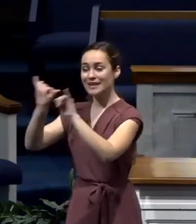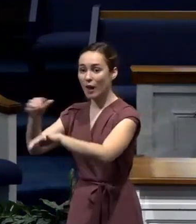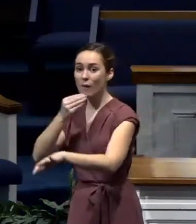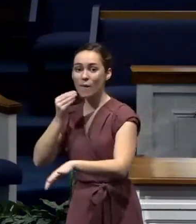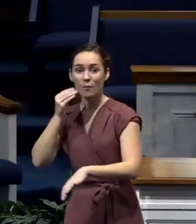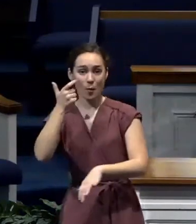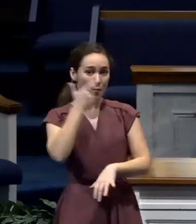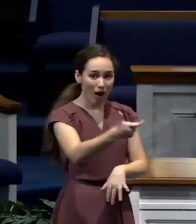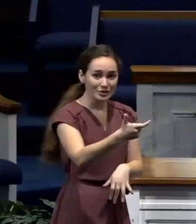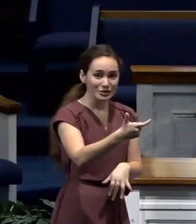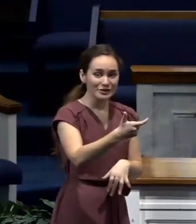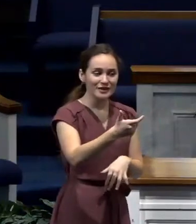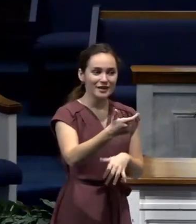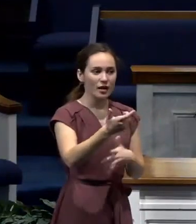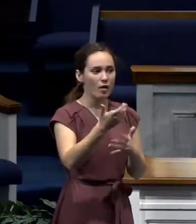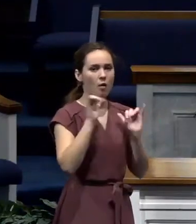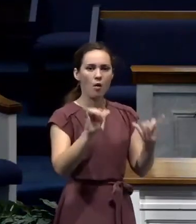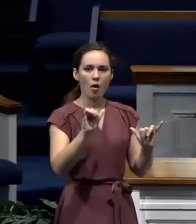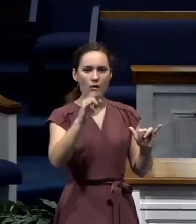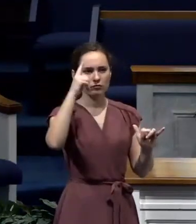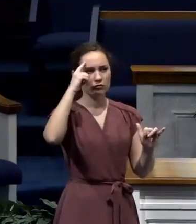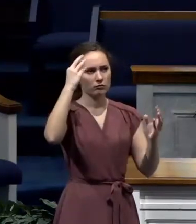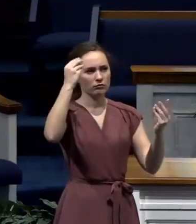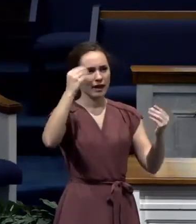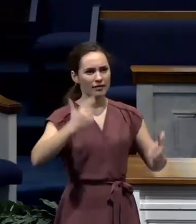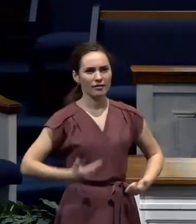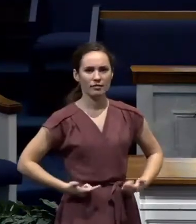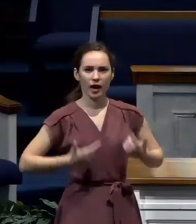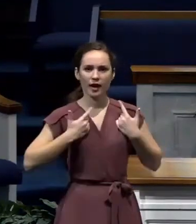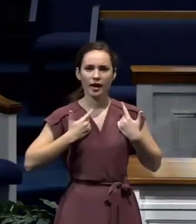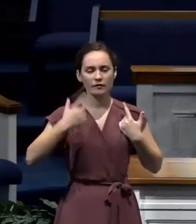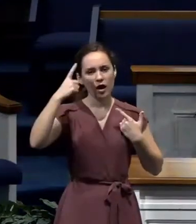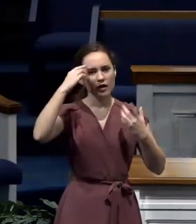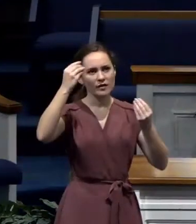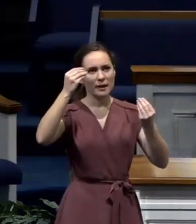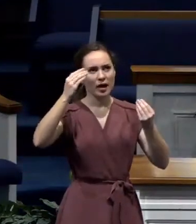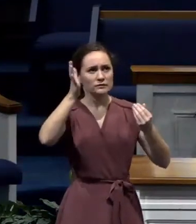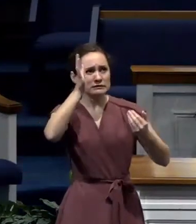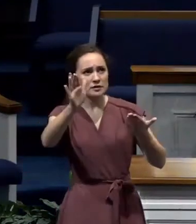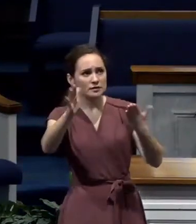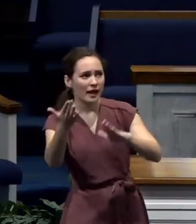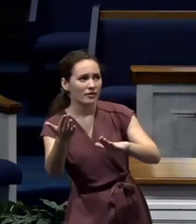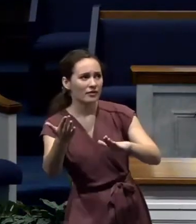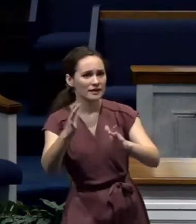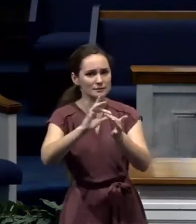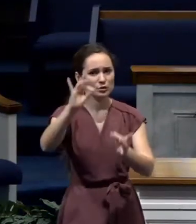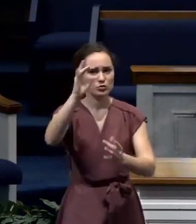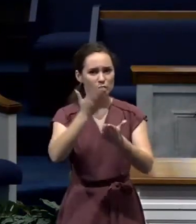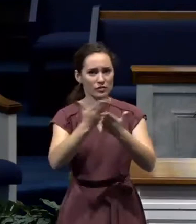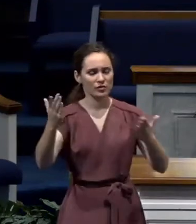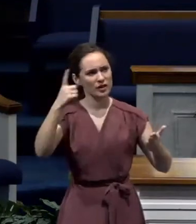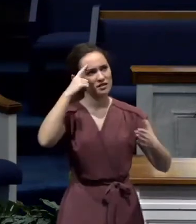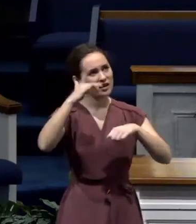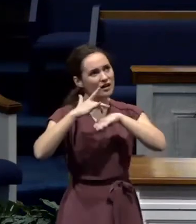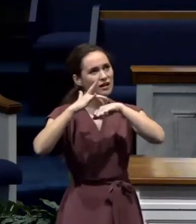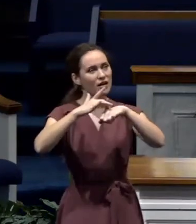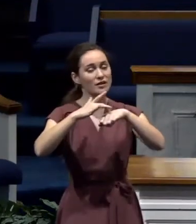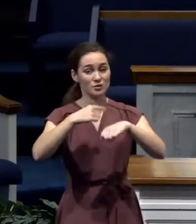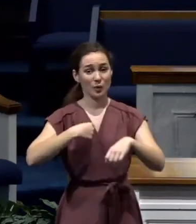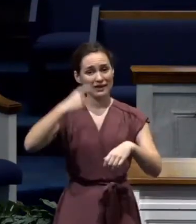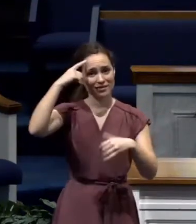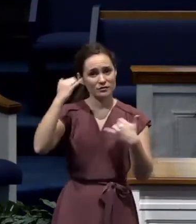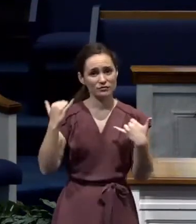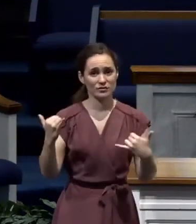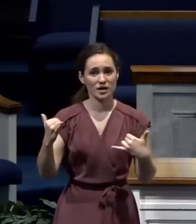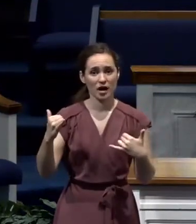think about life and to think about death and to think about spiritual things. And I think God is using this in a way that